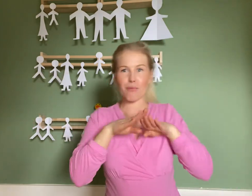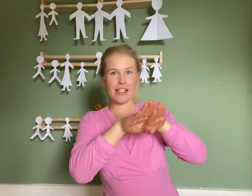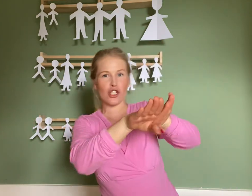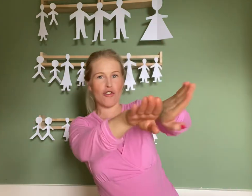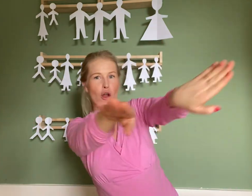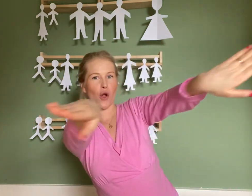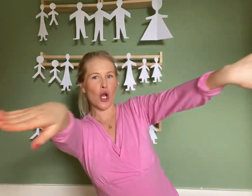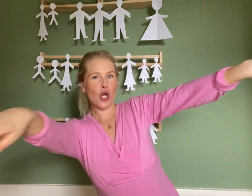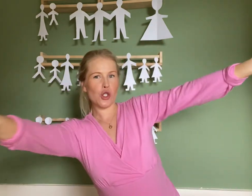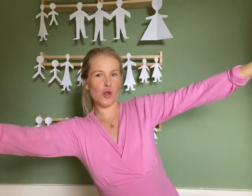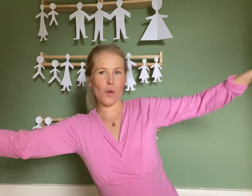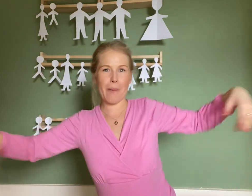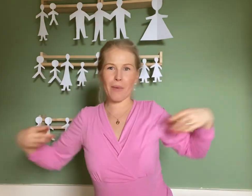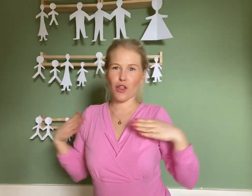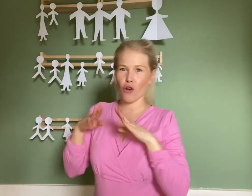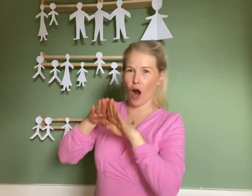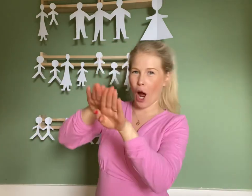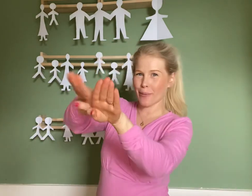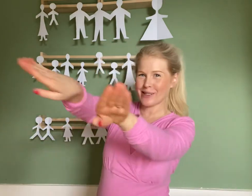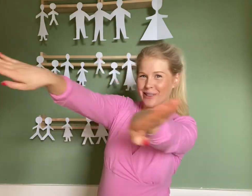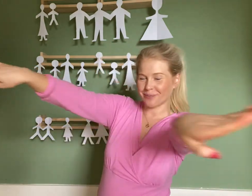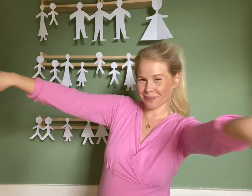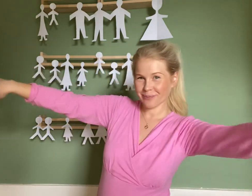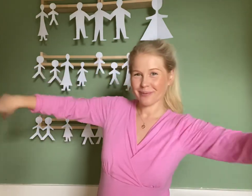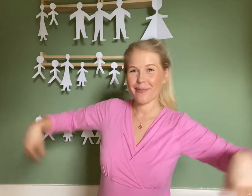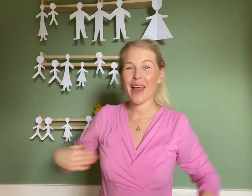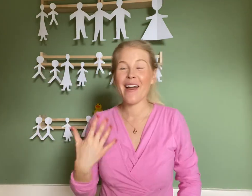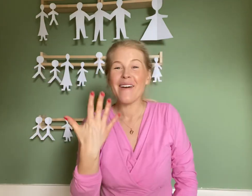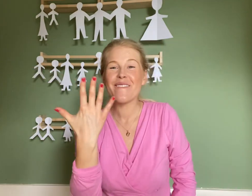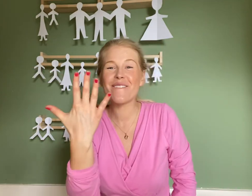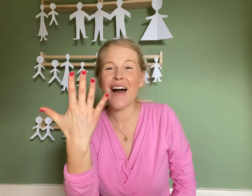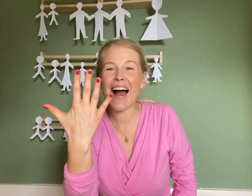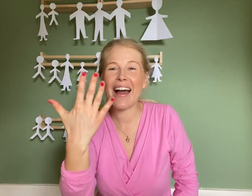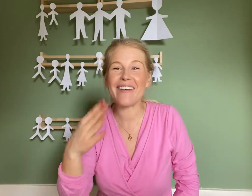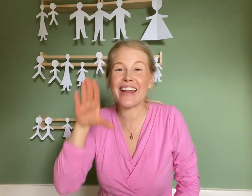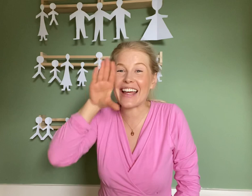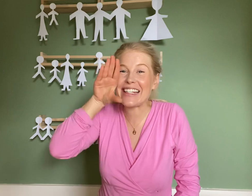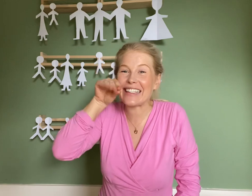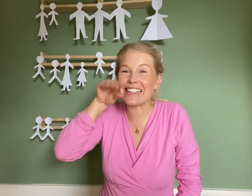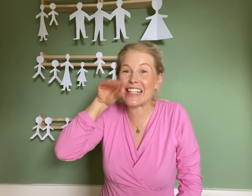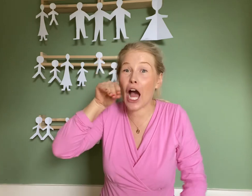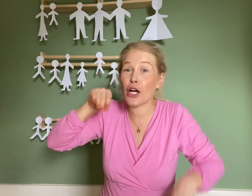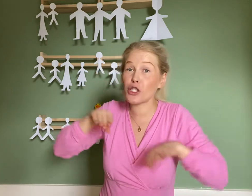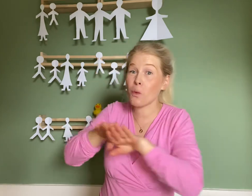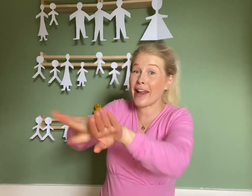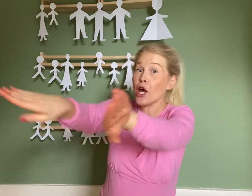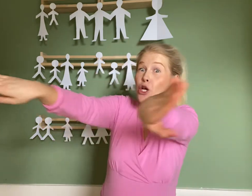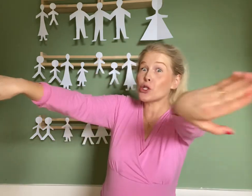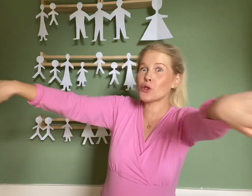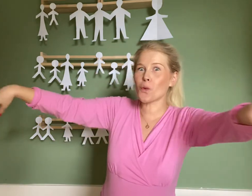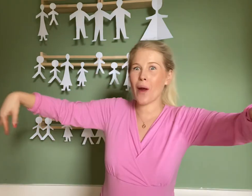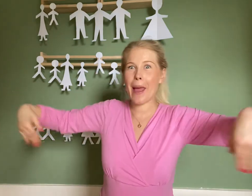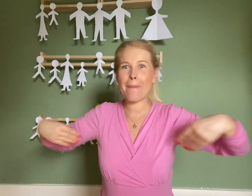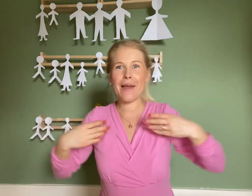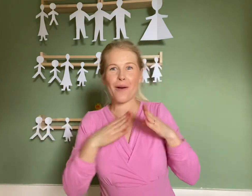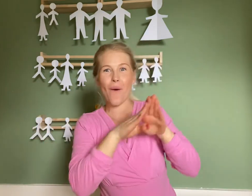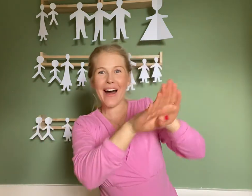breaststroke. Swim with your arms. Five little ducks went swimming one